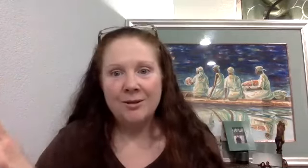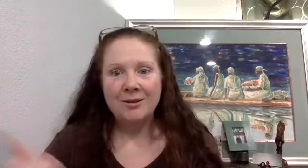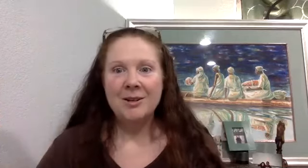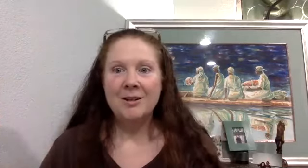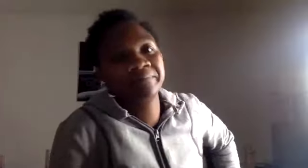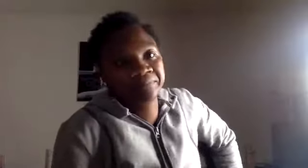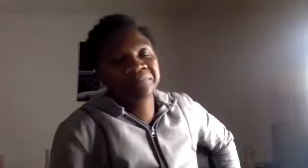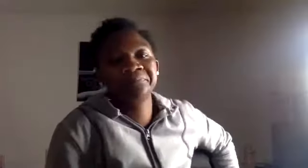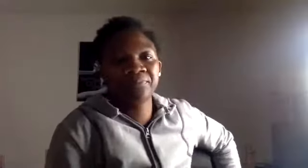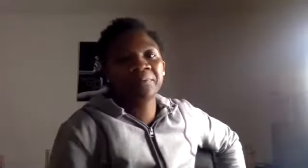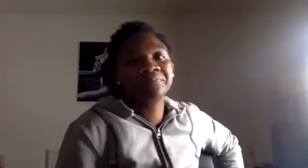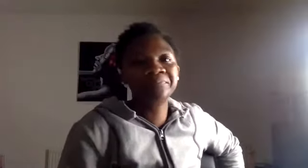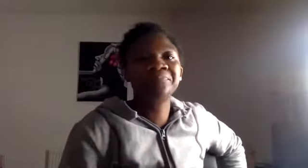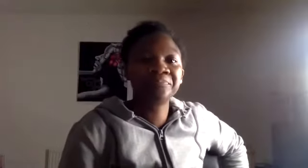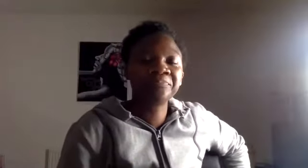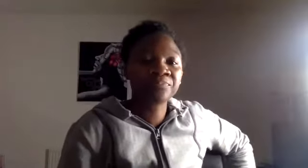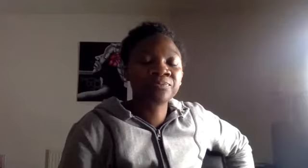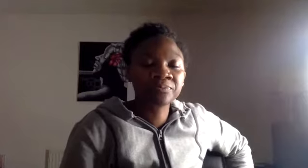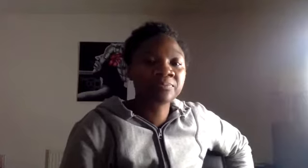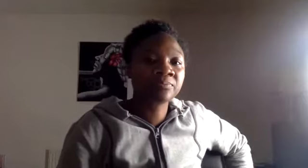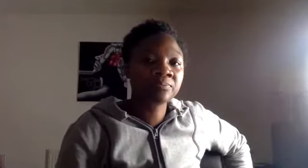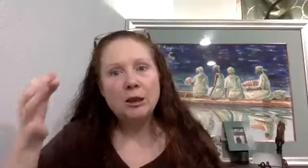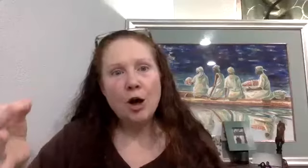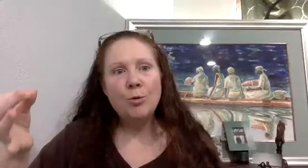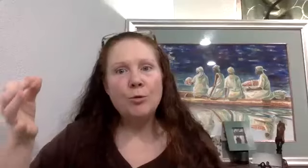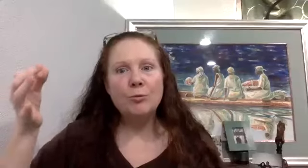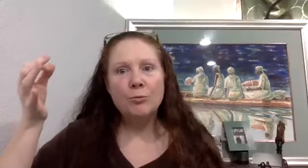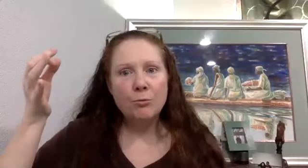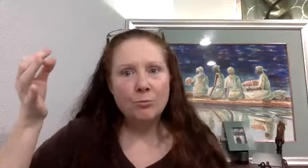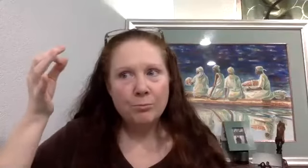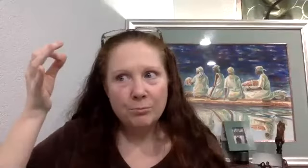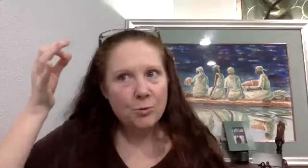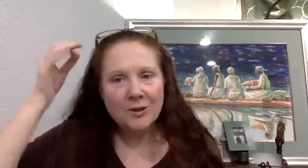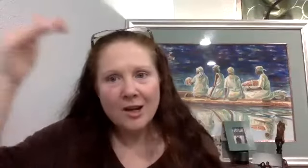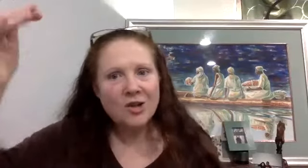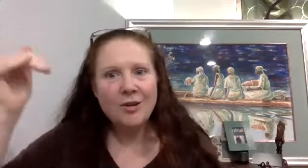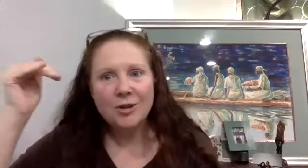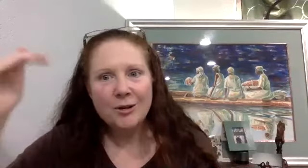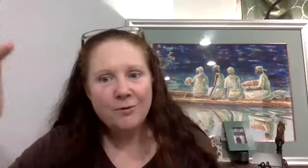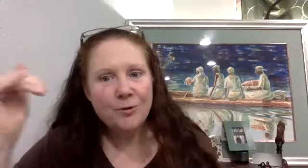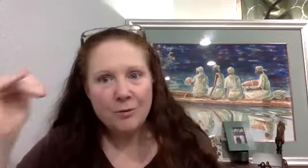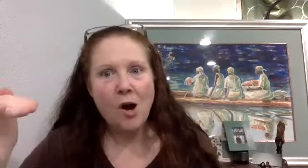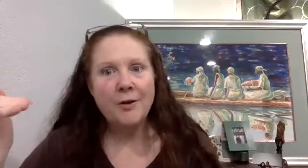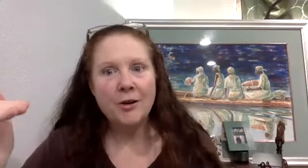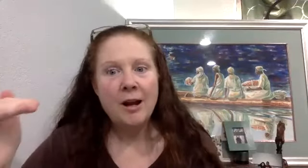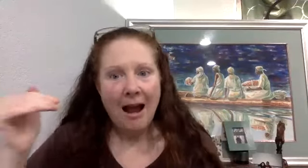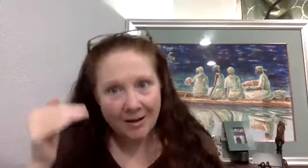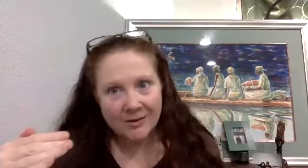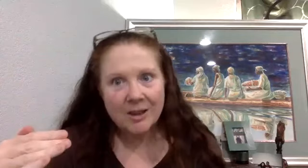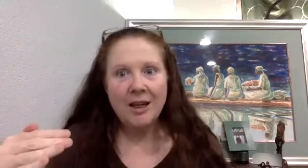Yeah. So it's literally become a global, just like shelter and food and water, access to the